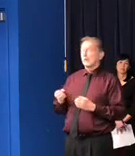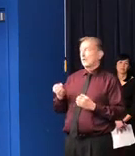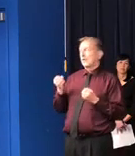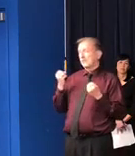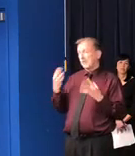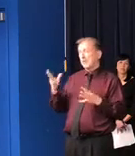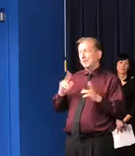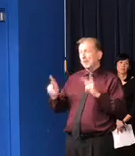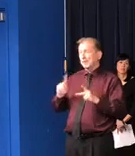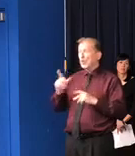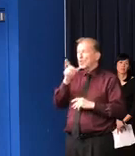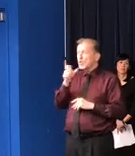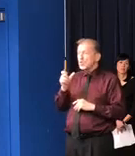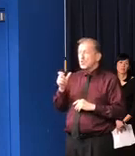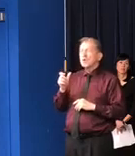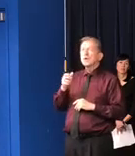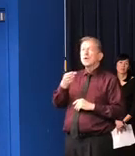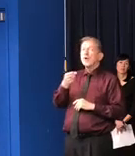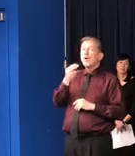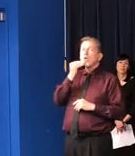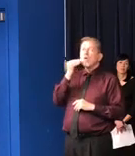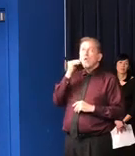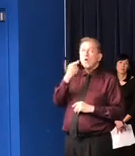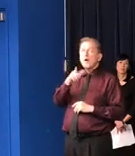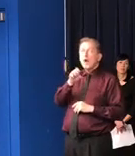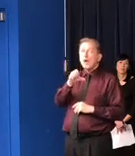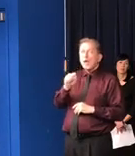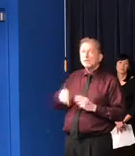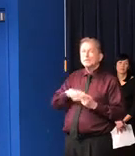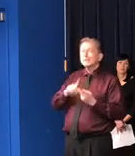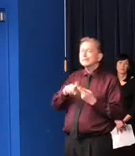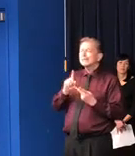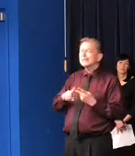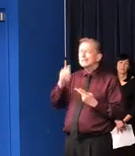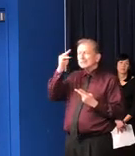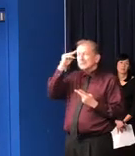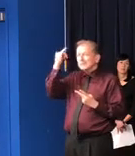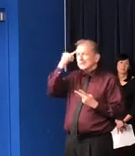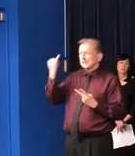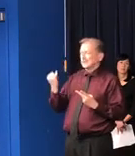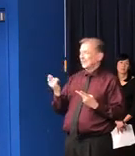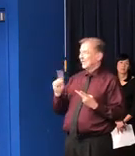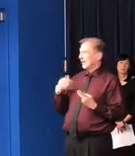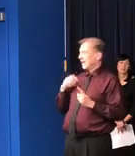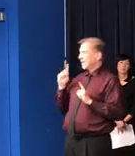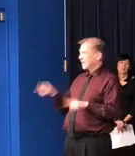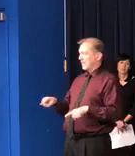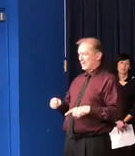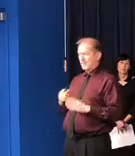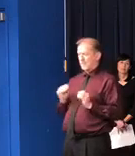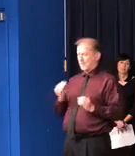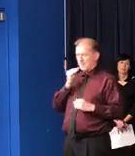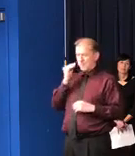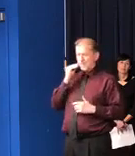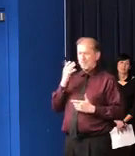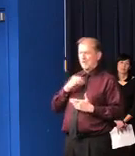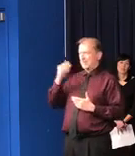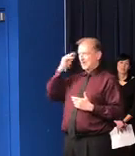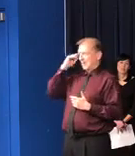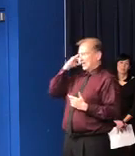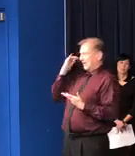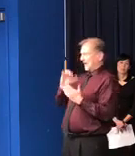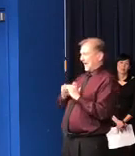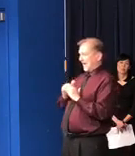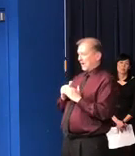level of mental illness and they've been sleeping in our parks and so forth. They have nowhere to go. They have no access to a phone or computer. How do we keep that population from